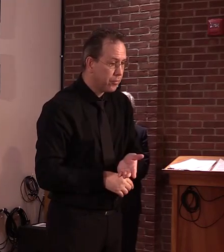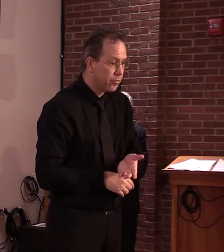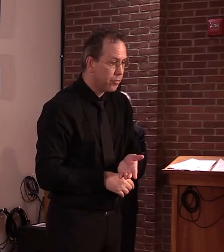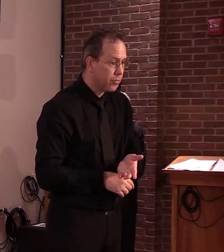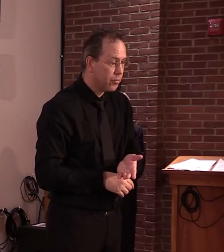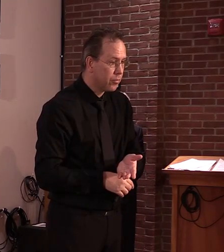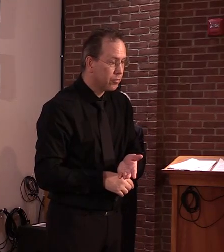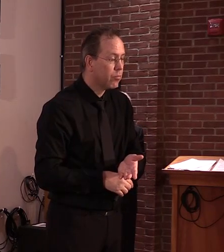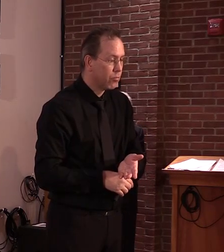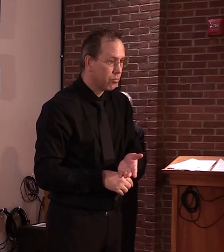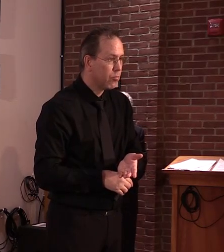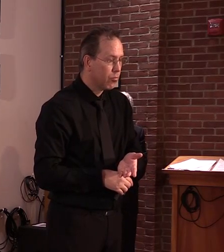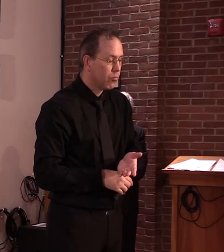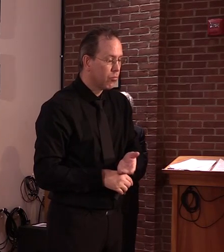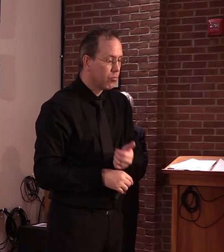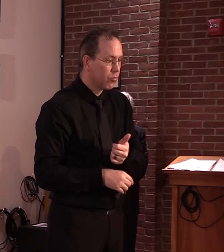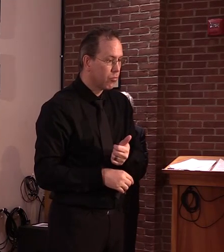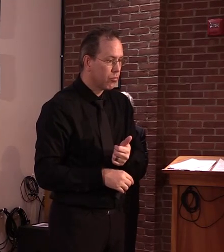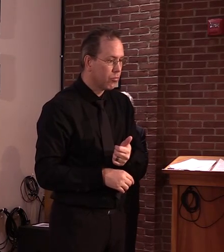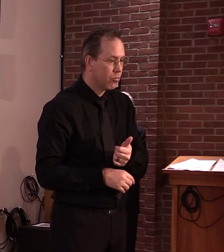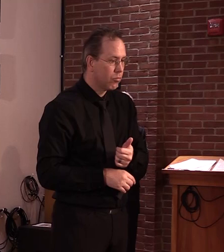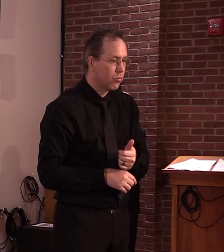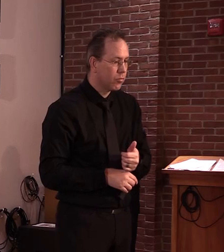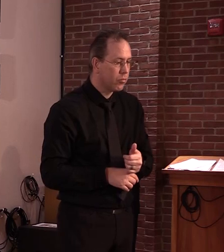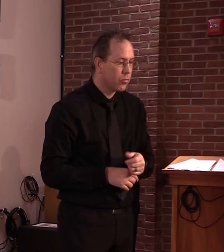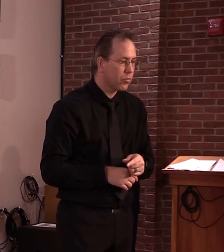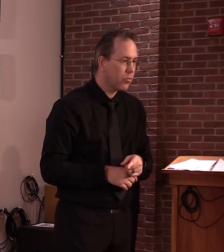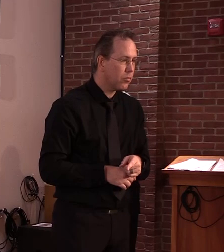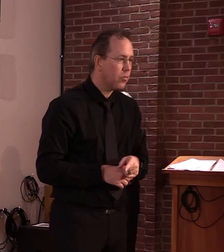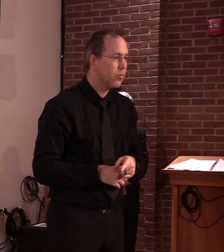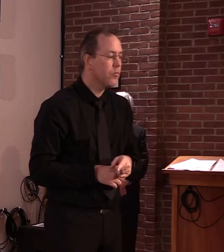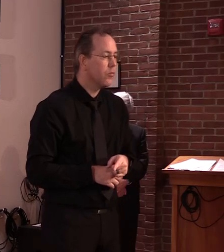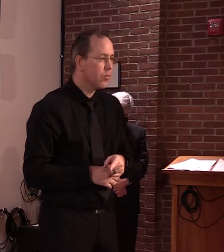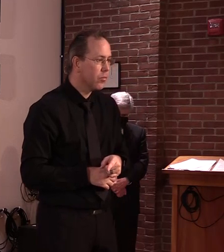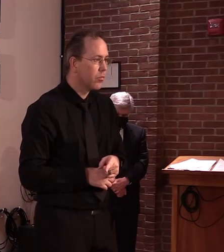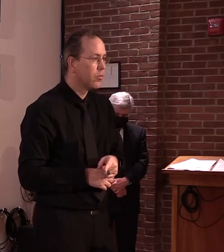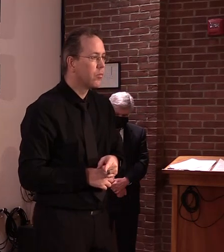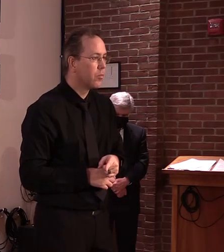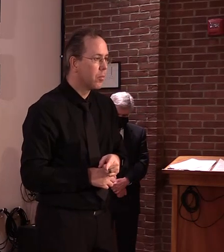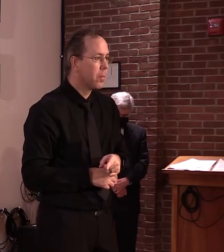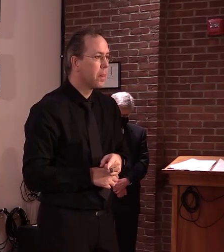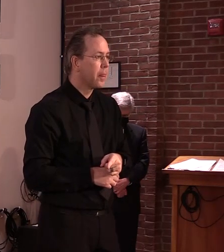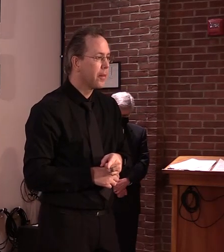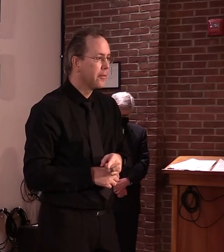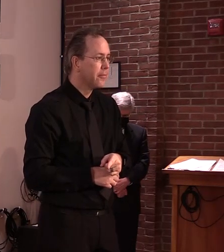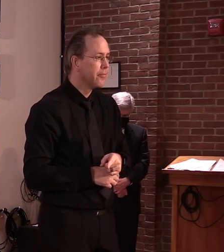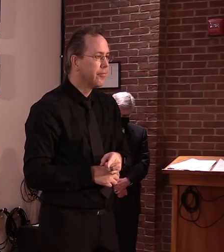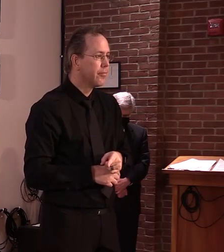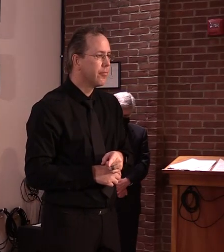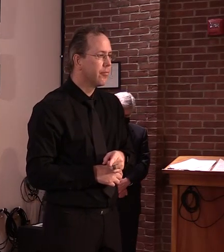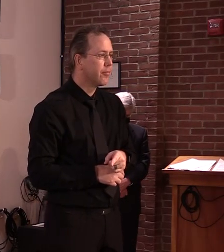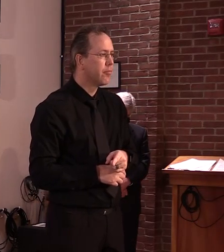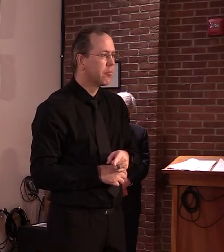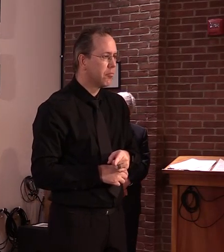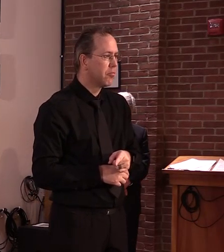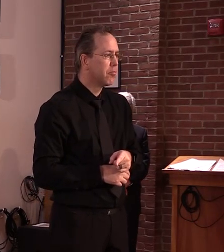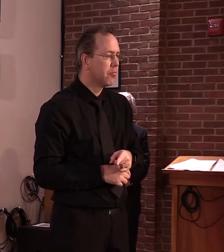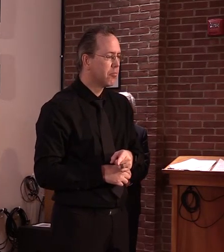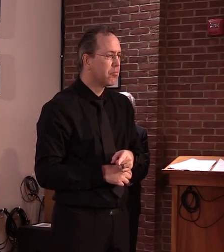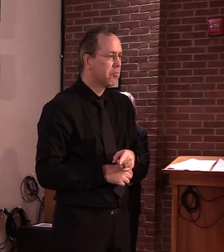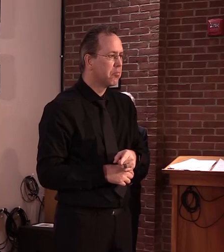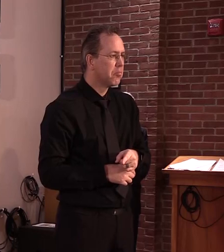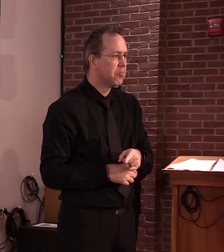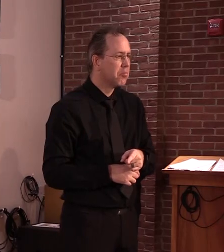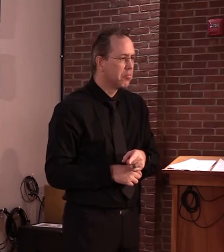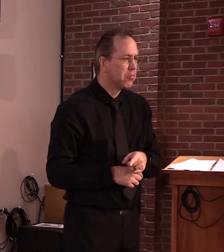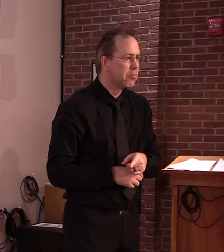Thank you. Governor, this morning we got a call from a reader who said he had just seen road crews working on Route 11